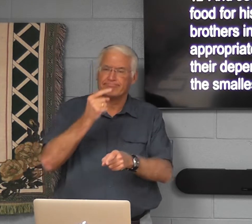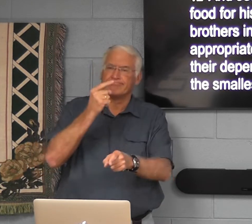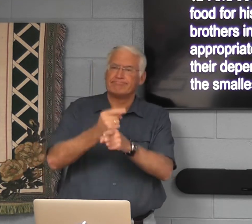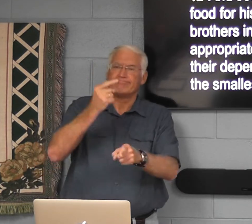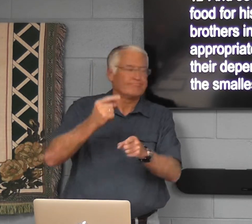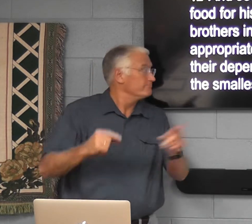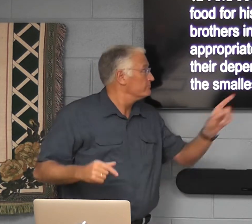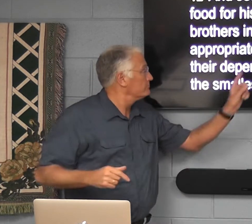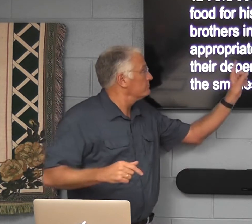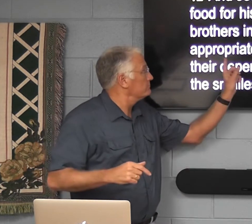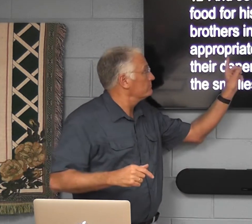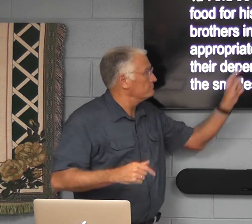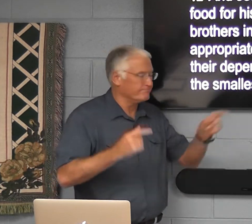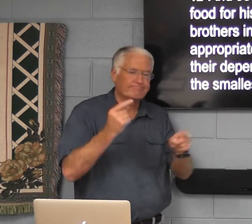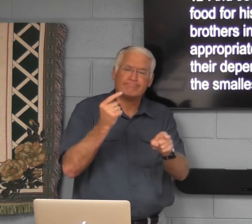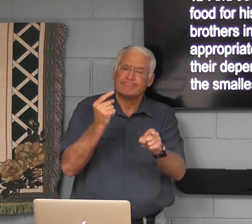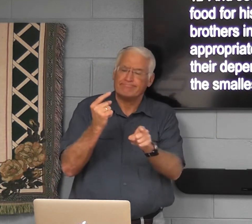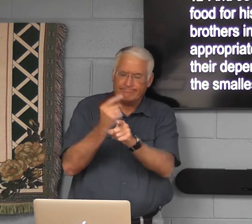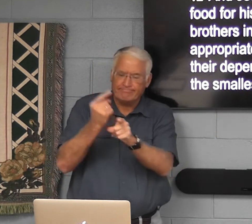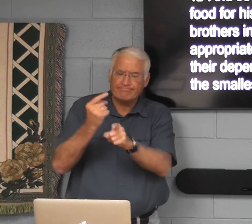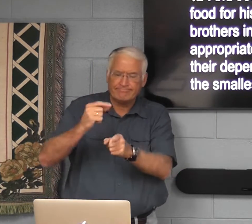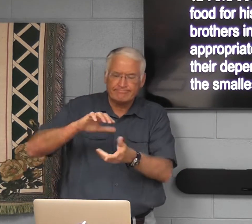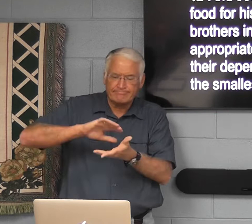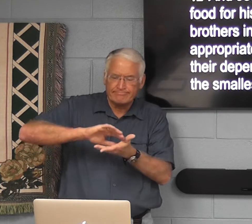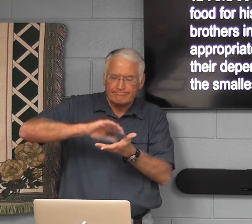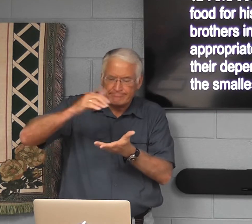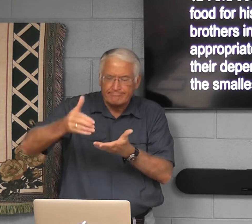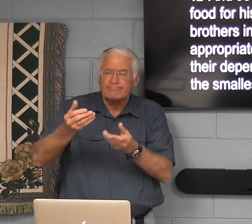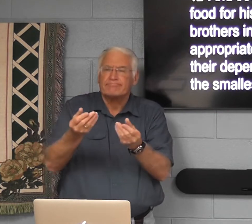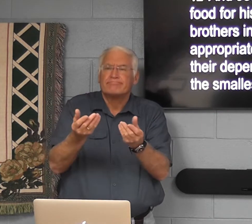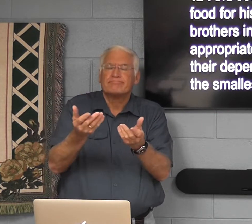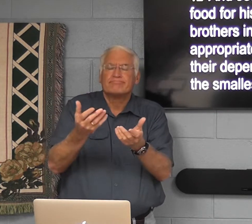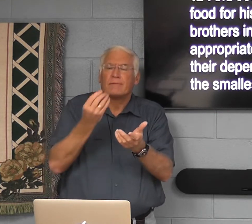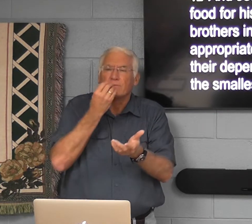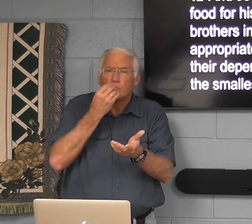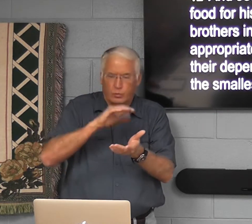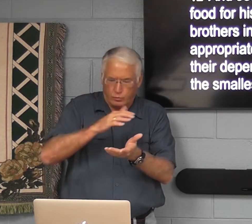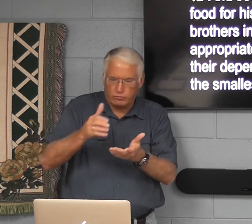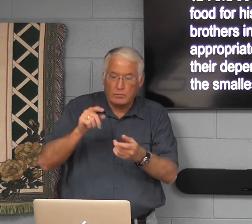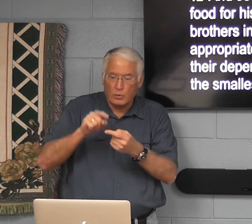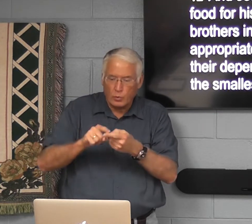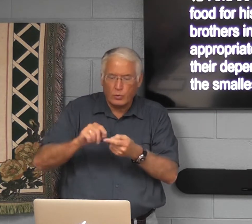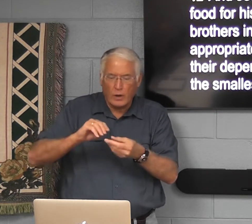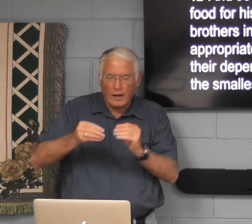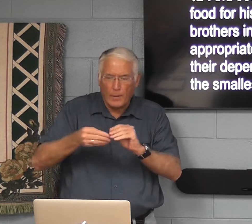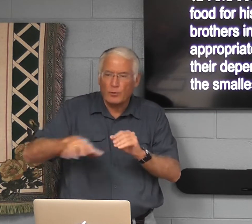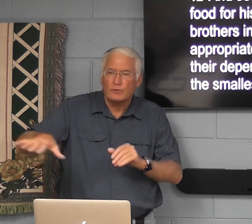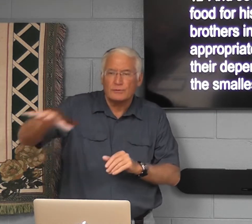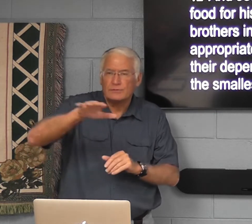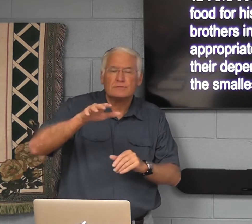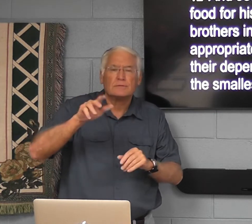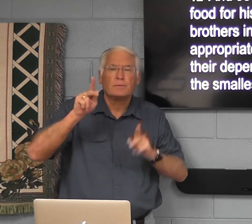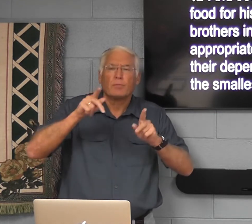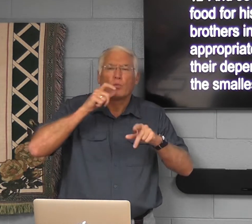in appropriate amounts to the numbers of their